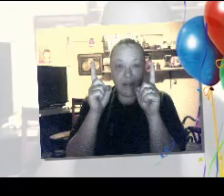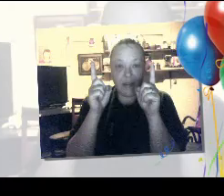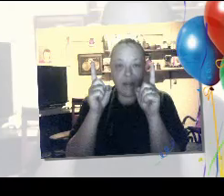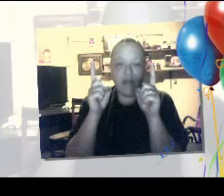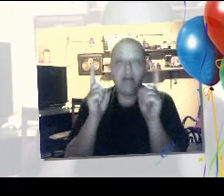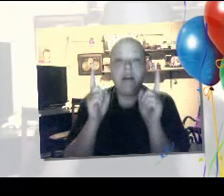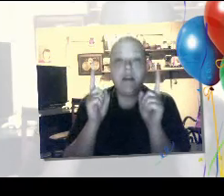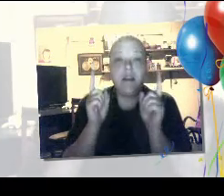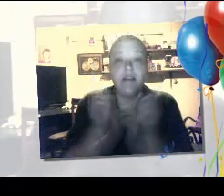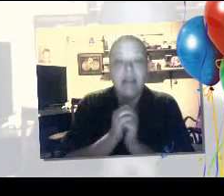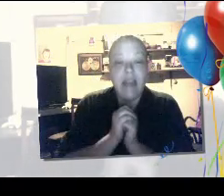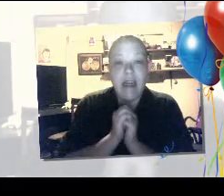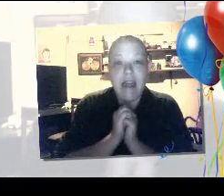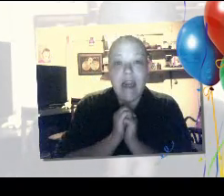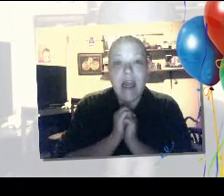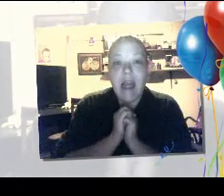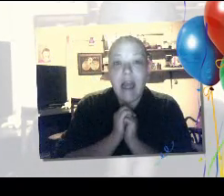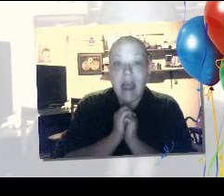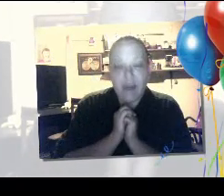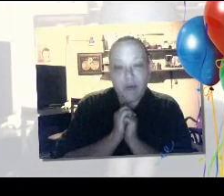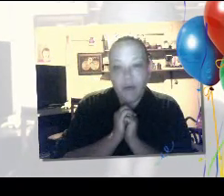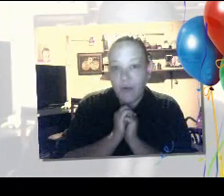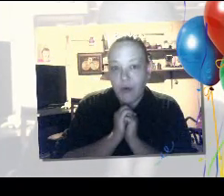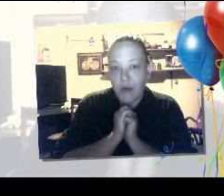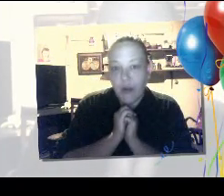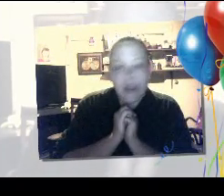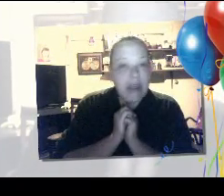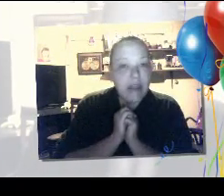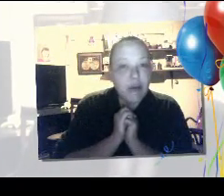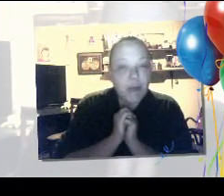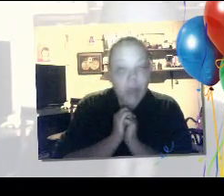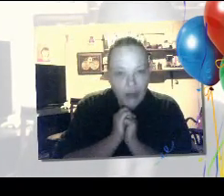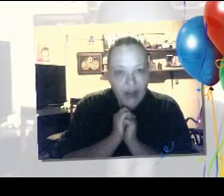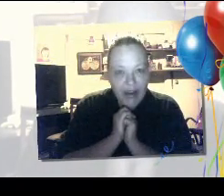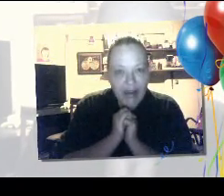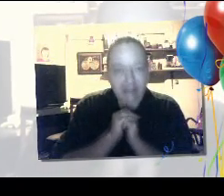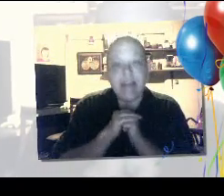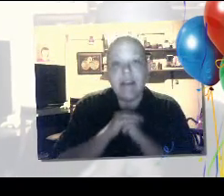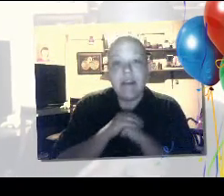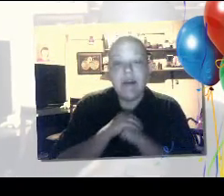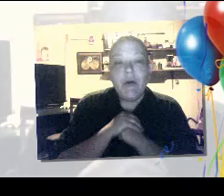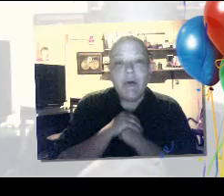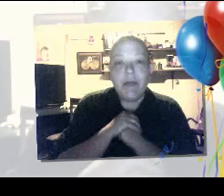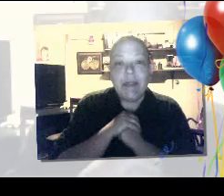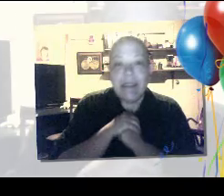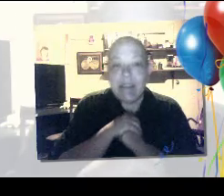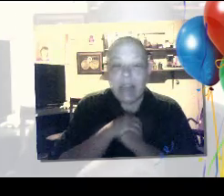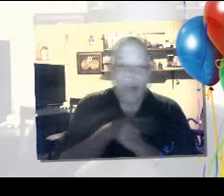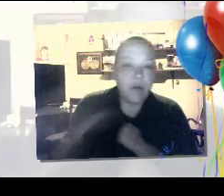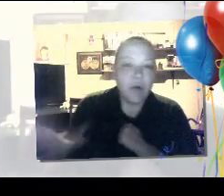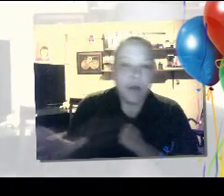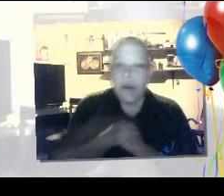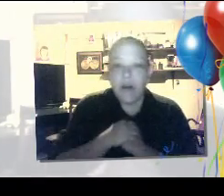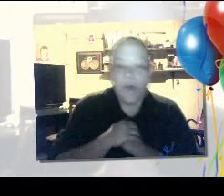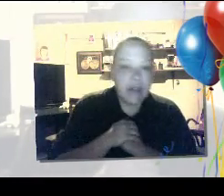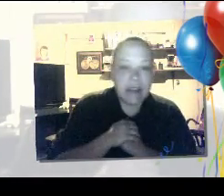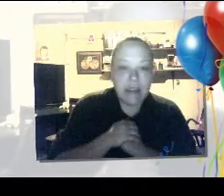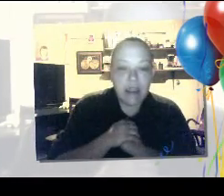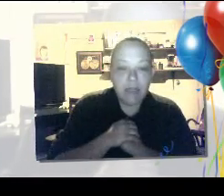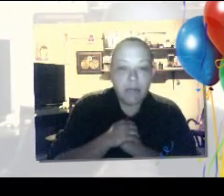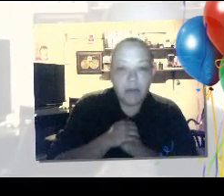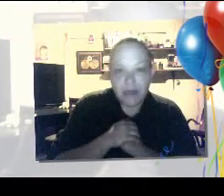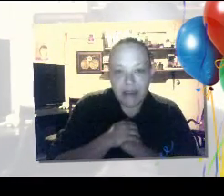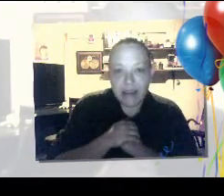today april 4th is her birthday so please everyone go